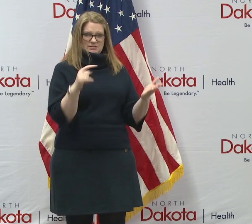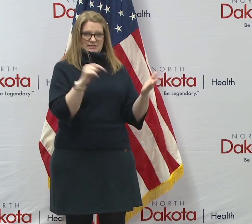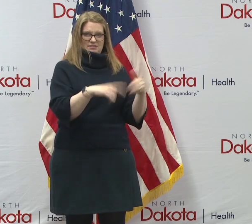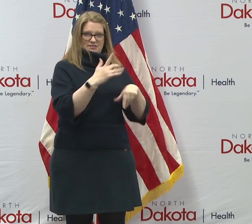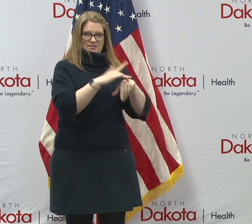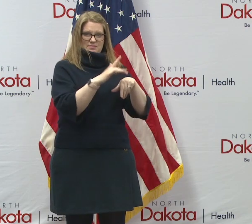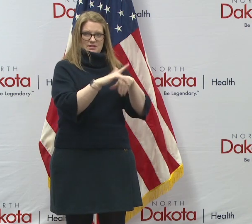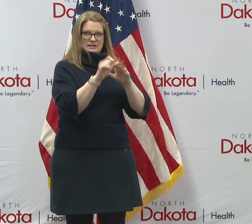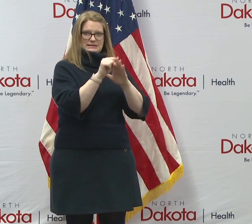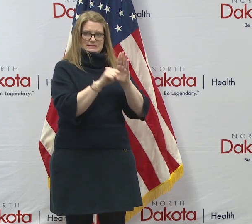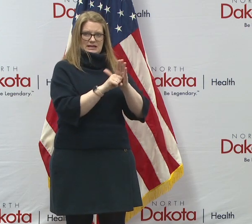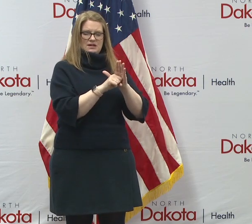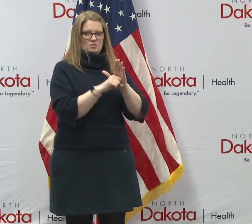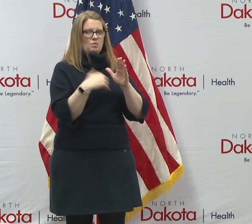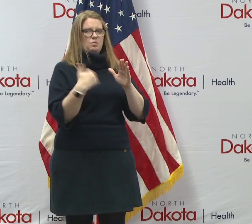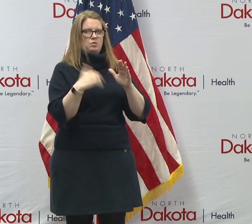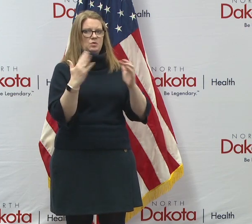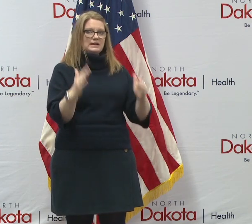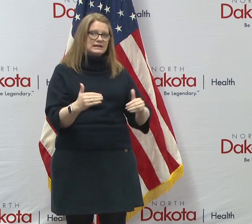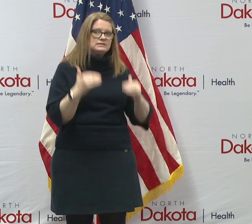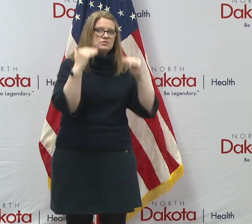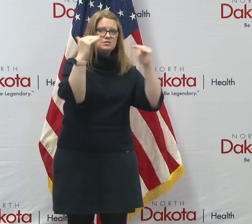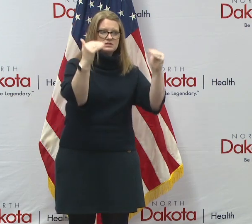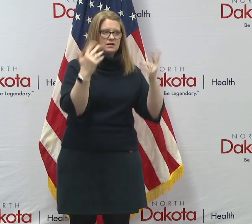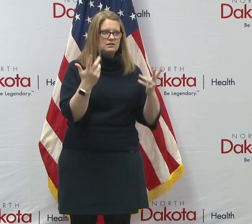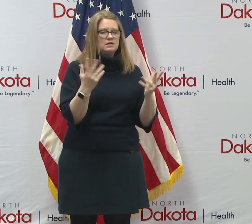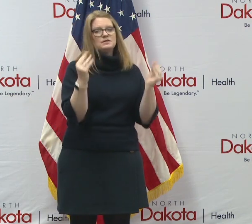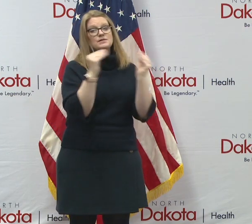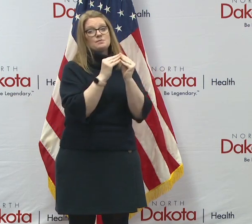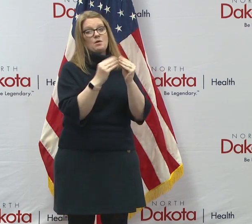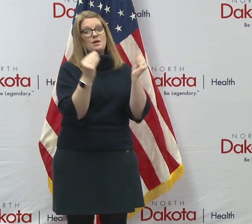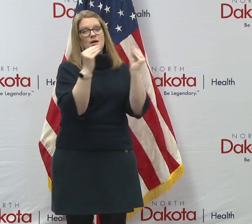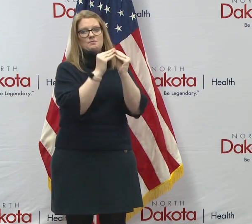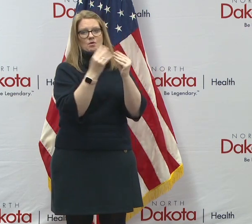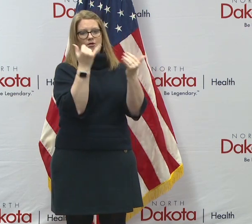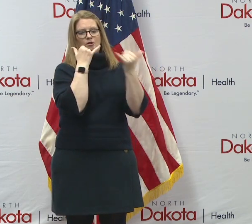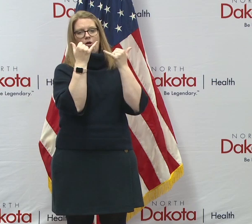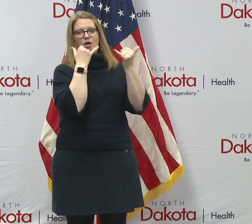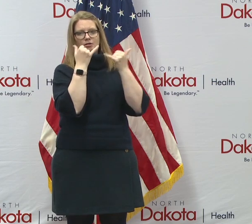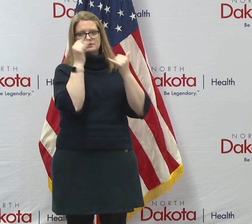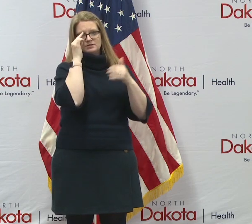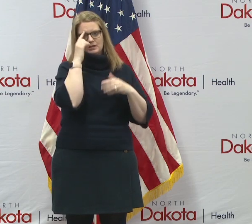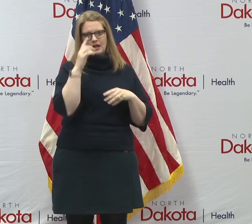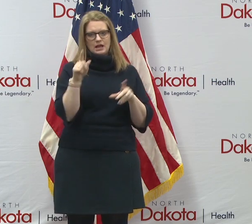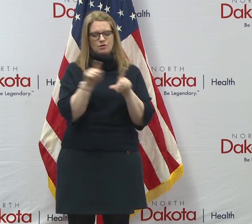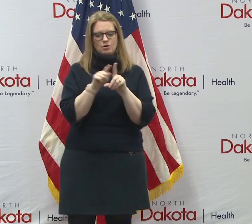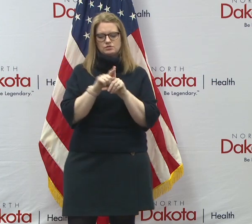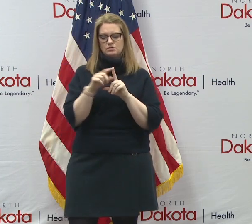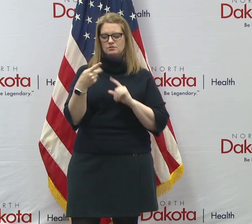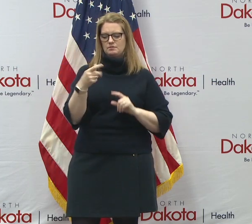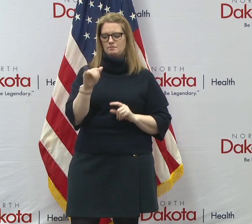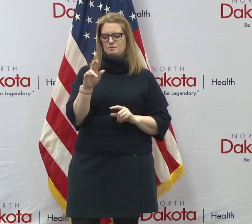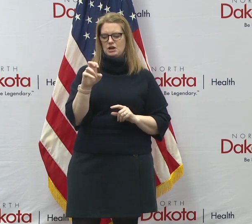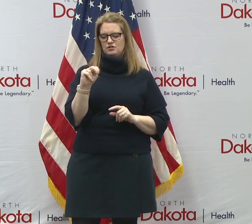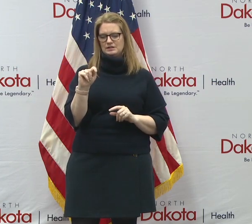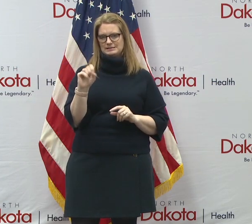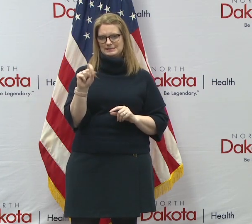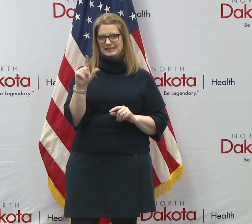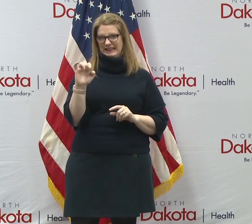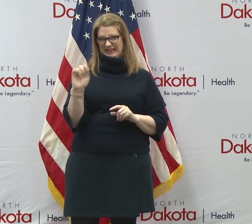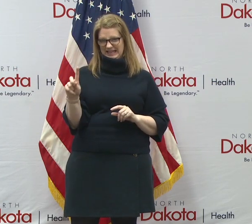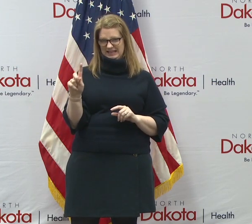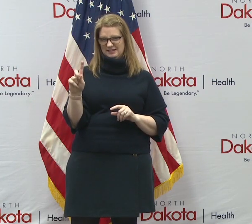are definitely increased, um, the calls that we have and, and people reaching out for things like Parents Lead. So, um, but I,